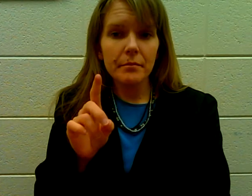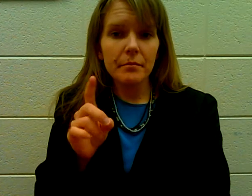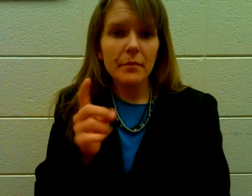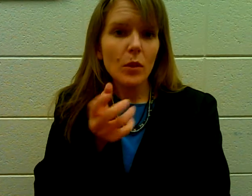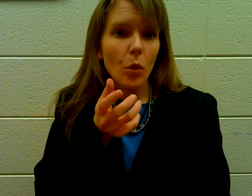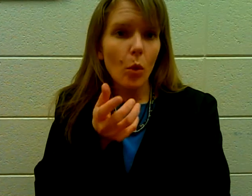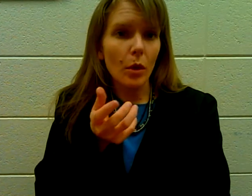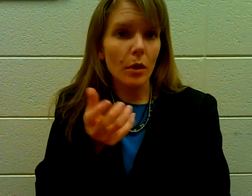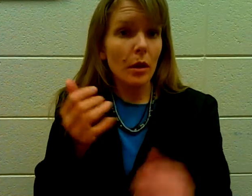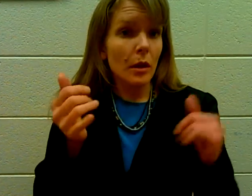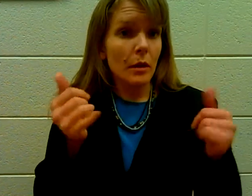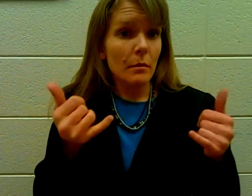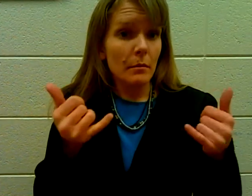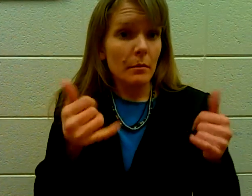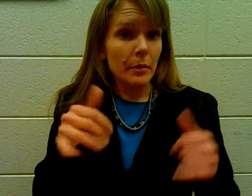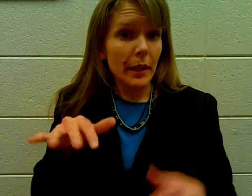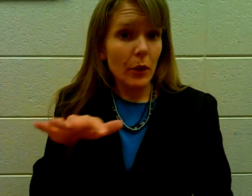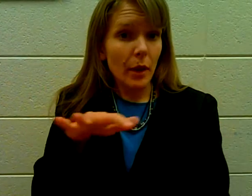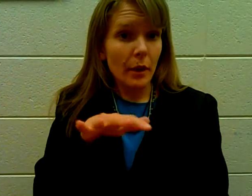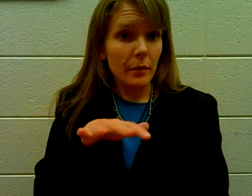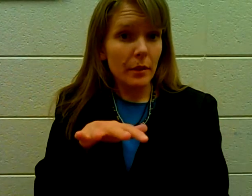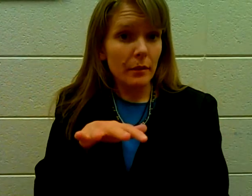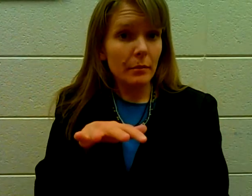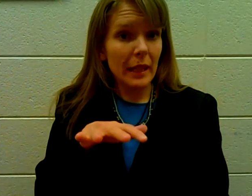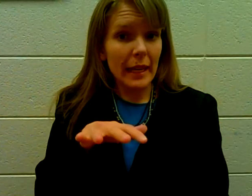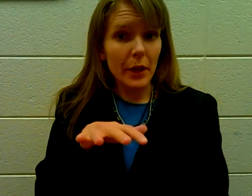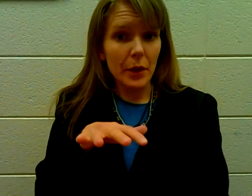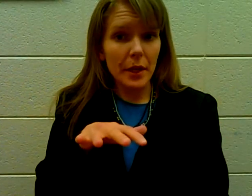Or. Playground. Play area.